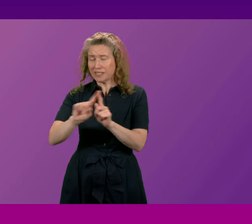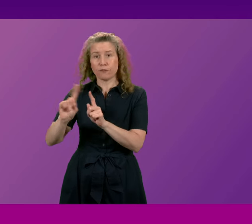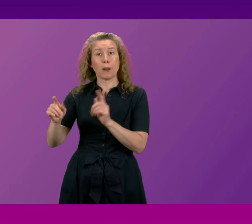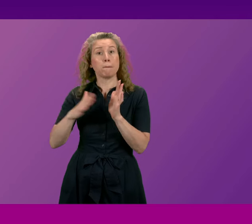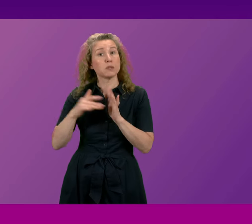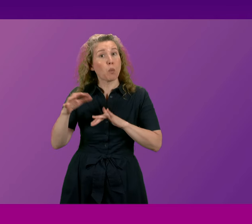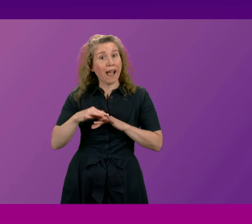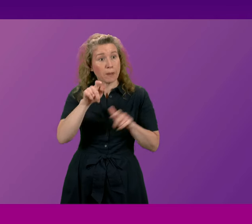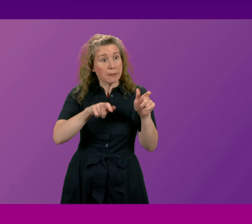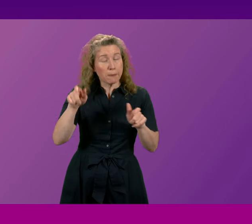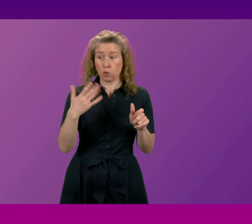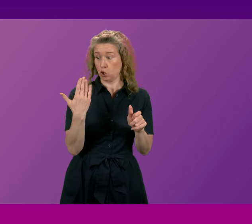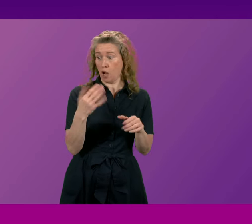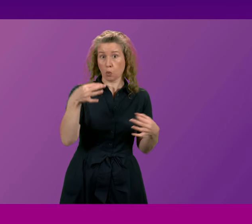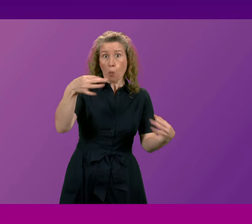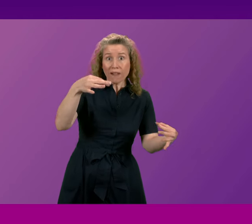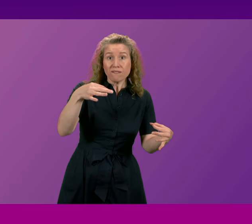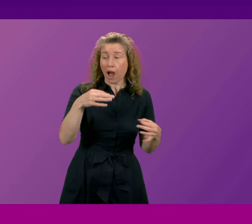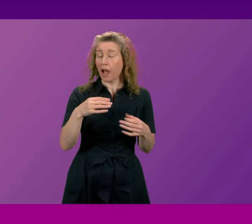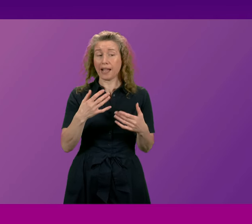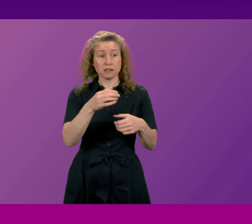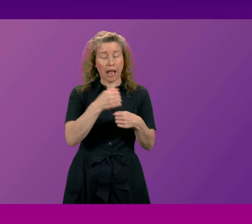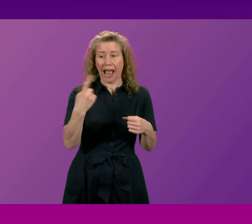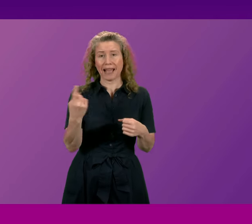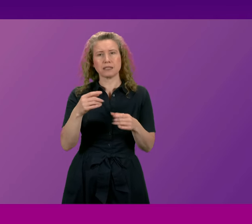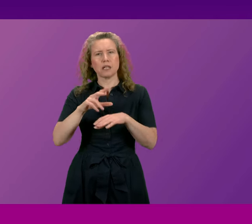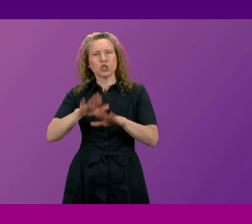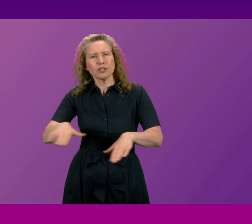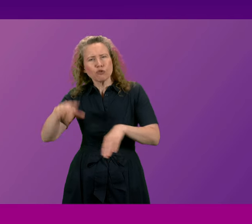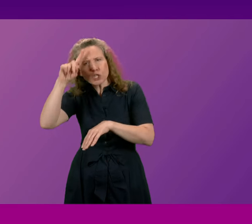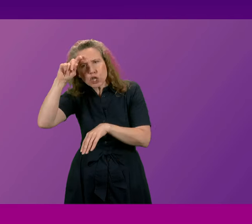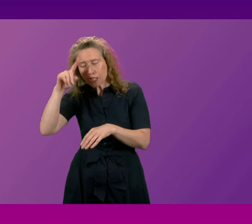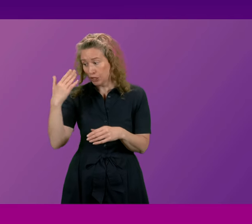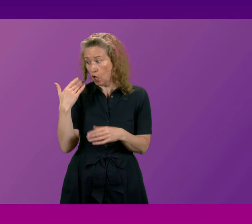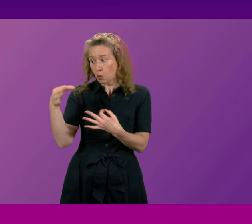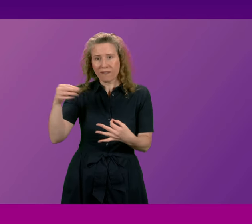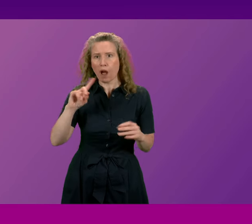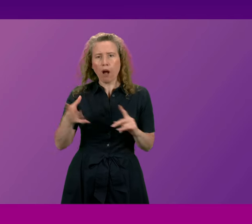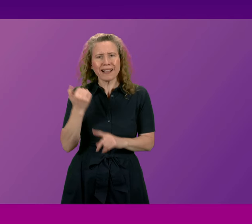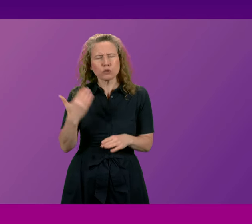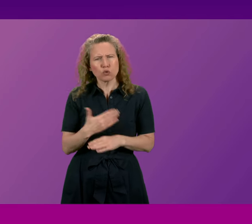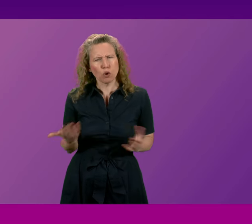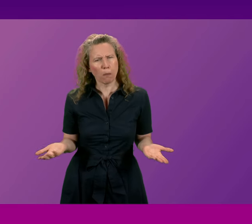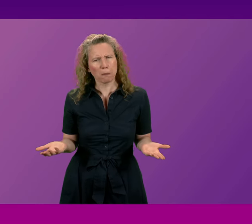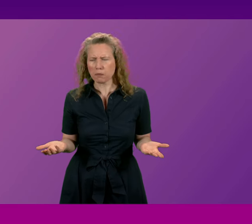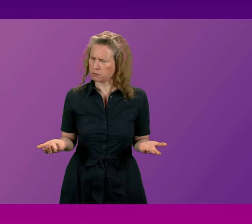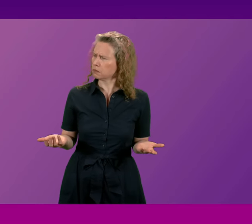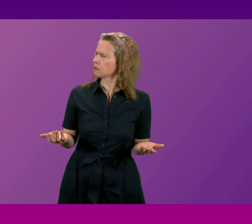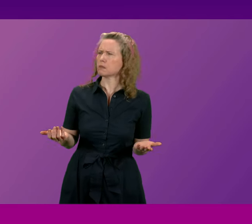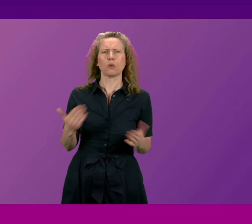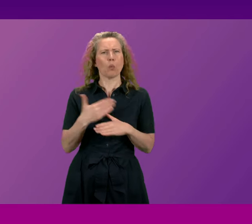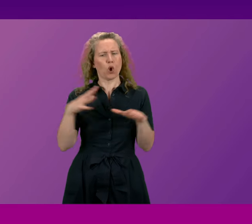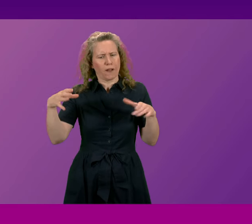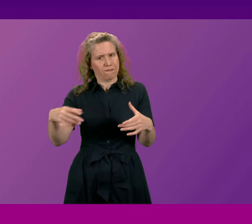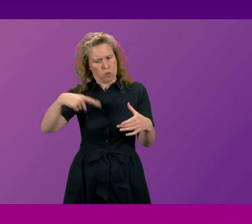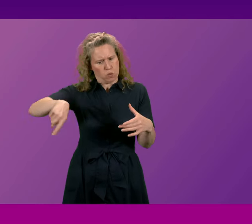midwifery graduates and newly qualified paediatric nurses unable to get jobs workforce planning needs to